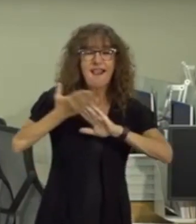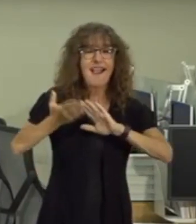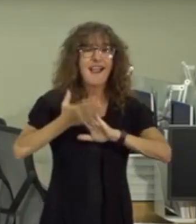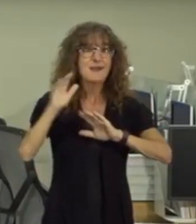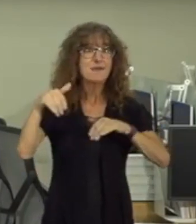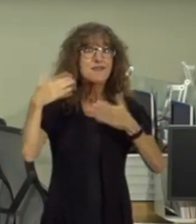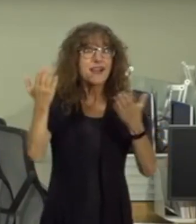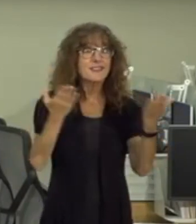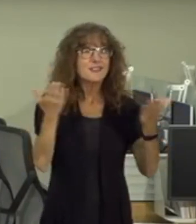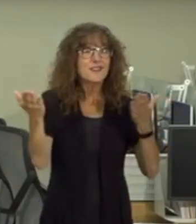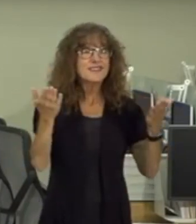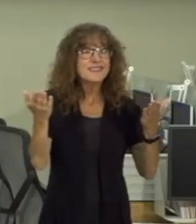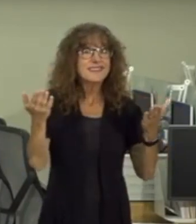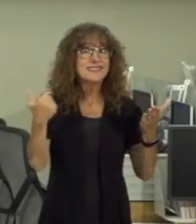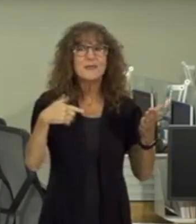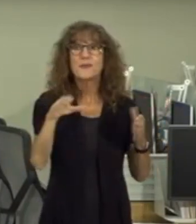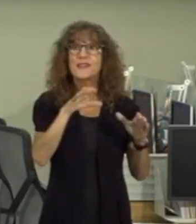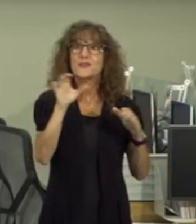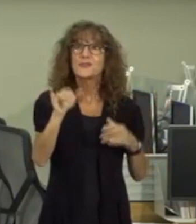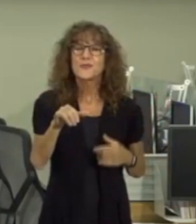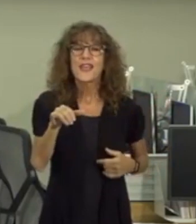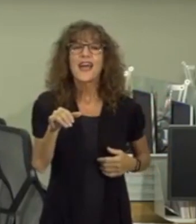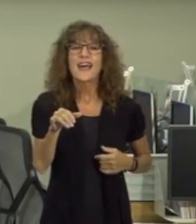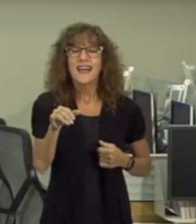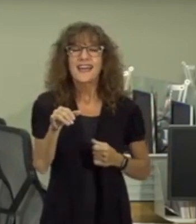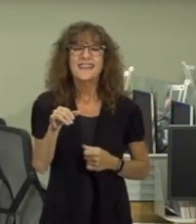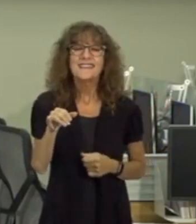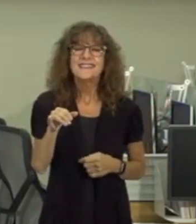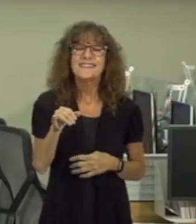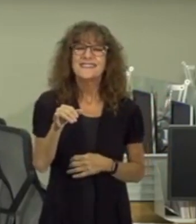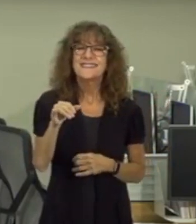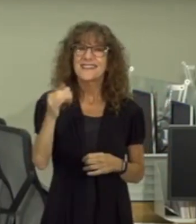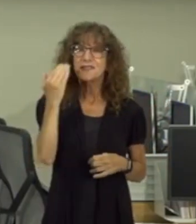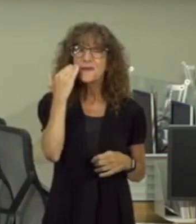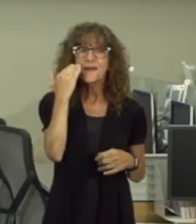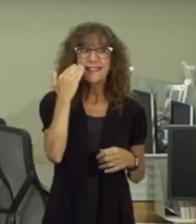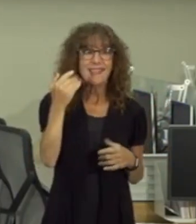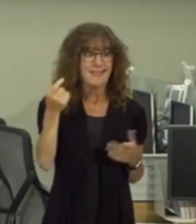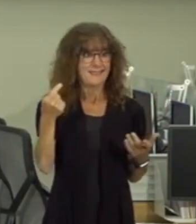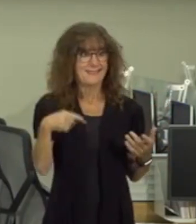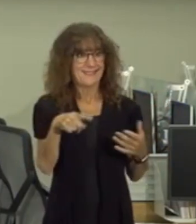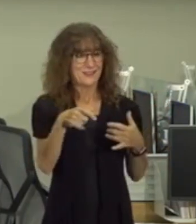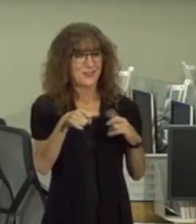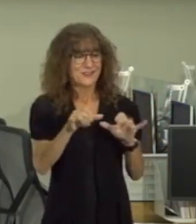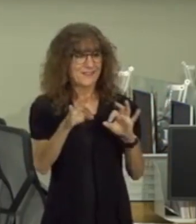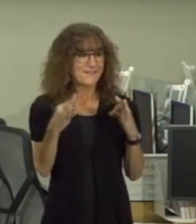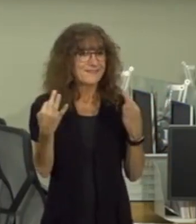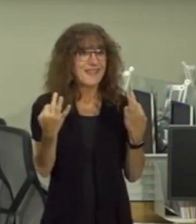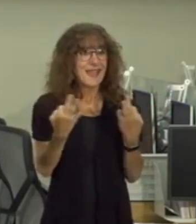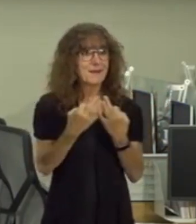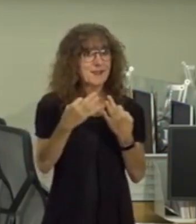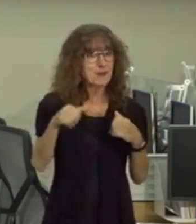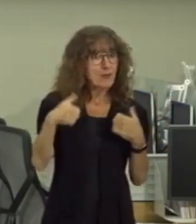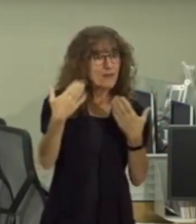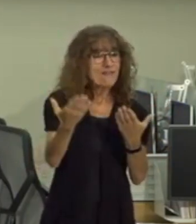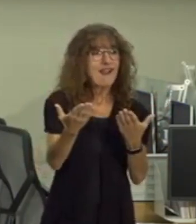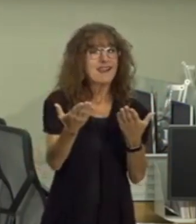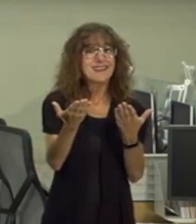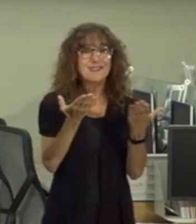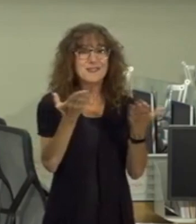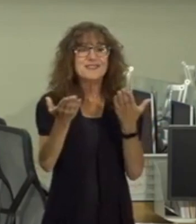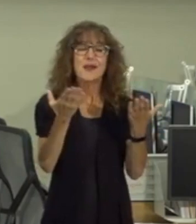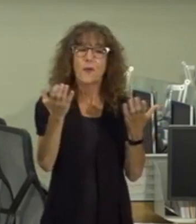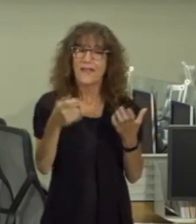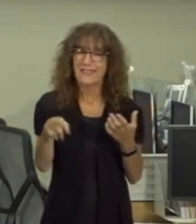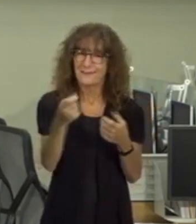to provide services that we do so uh with with the fact in mind that these are still our loved ones who are providing the services and we want to keep them